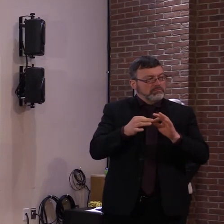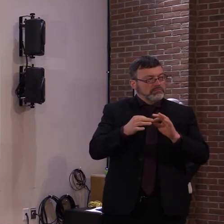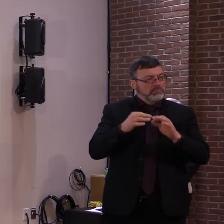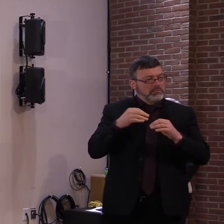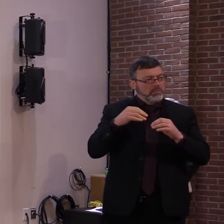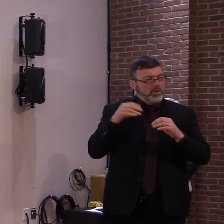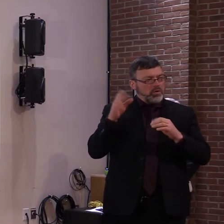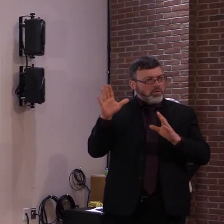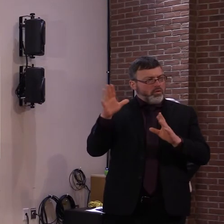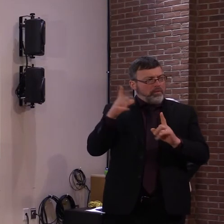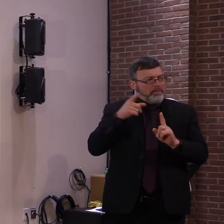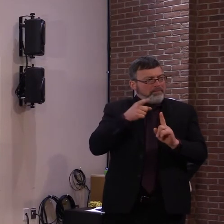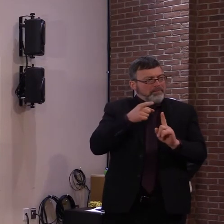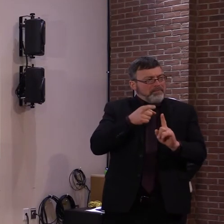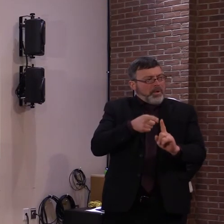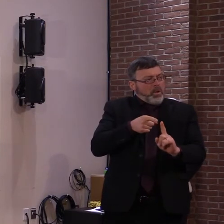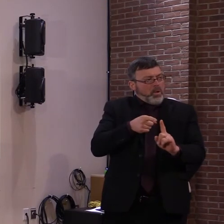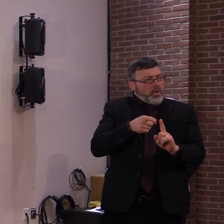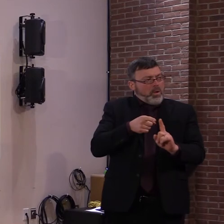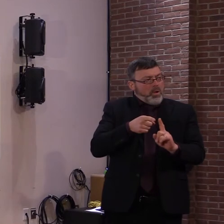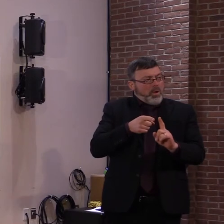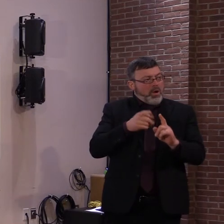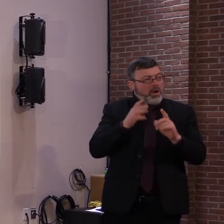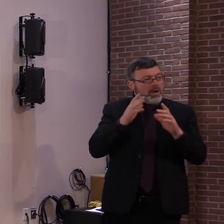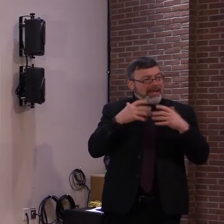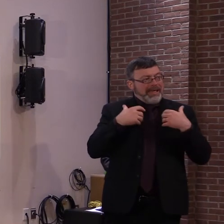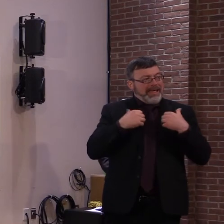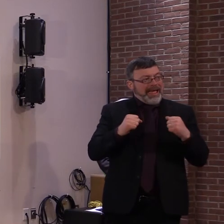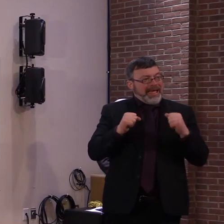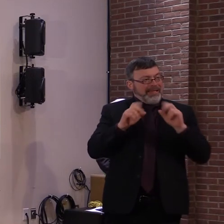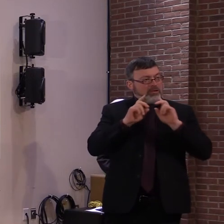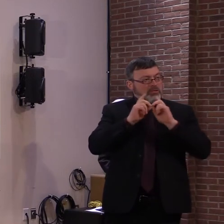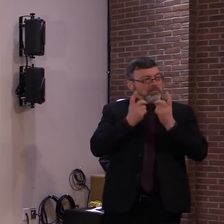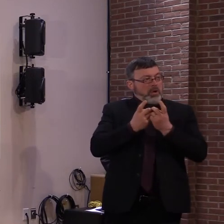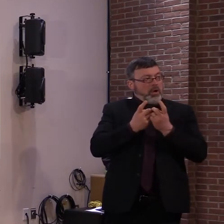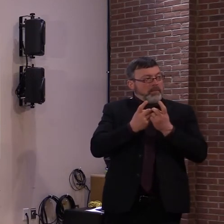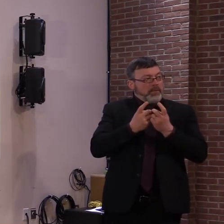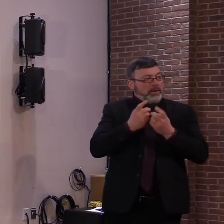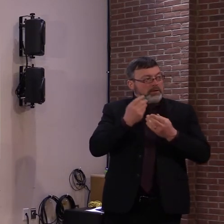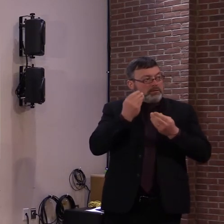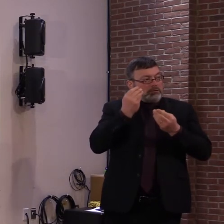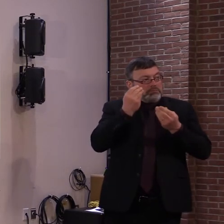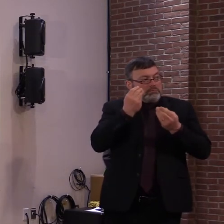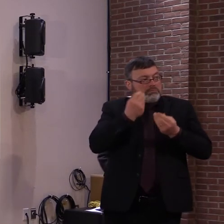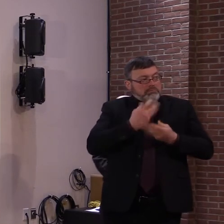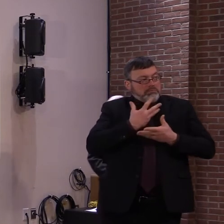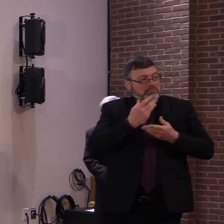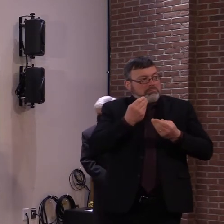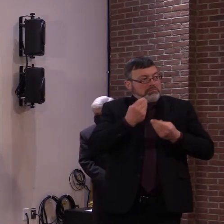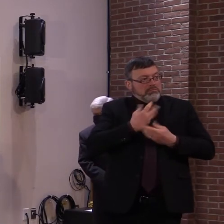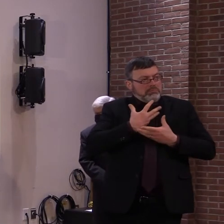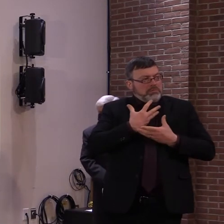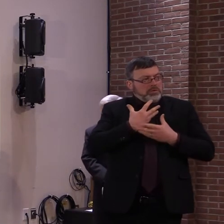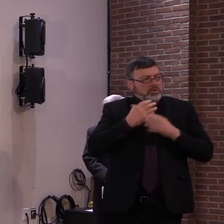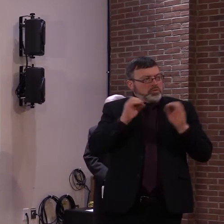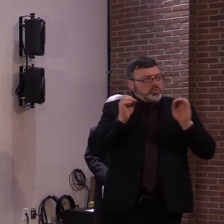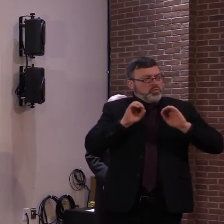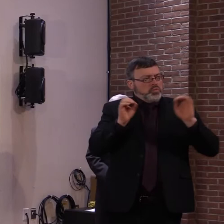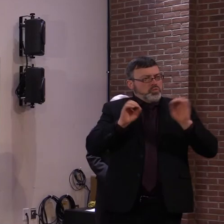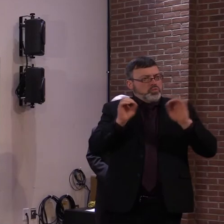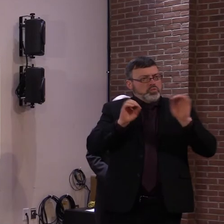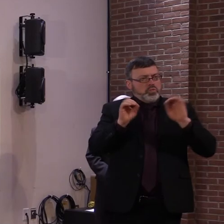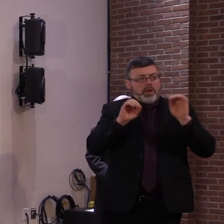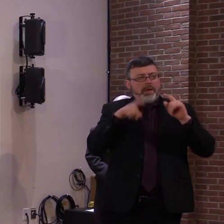readily available. And now the public has to go through formal public records requests. And the law is pretty clear that